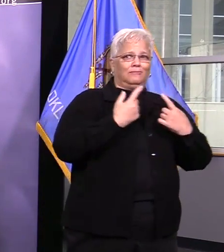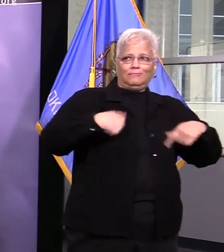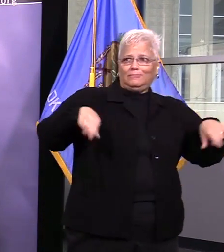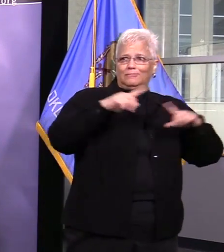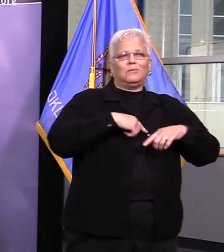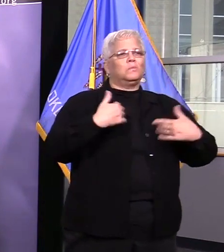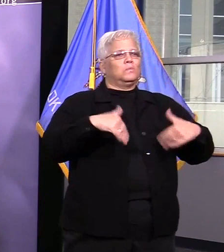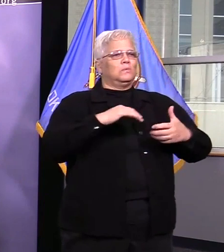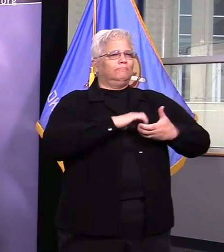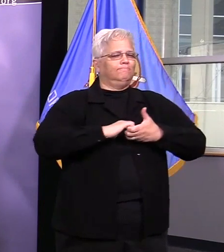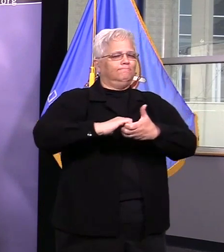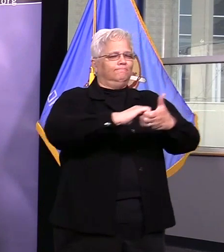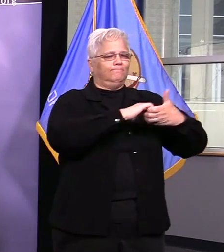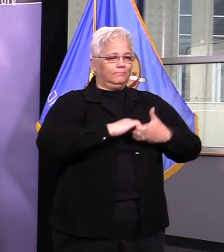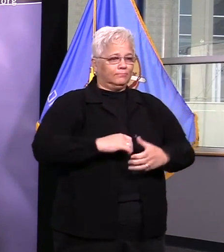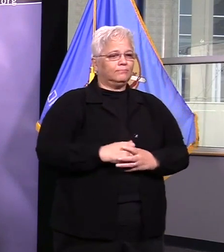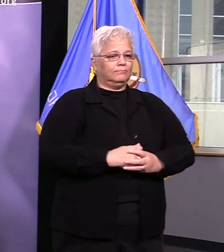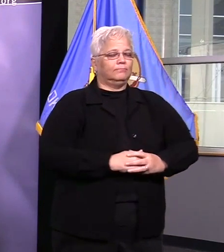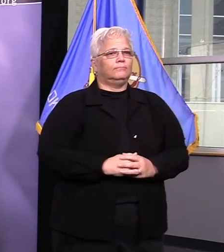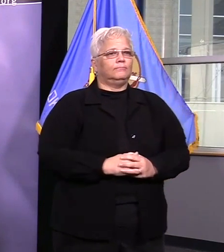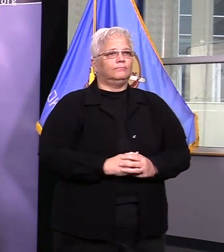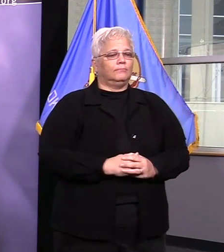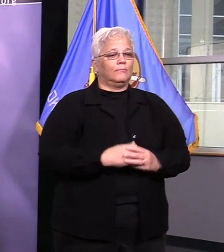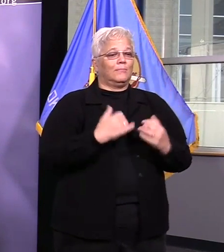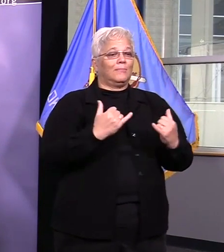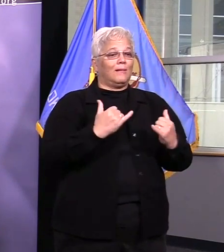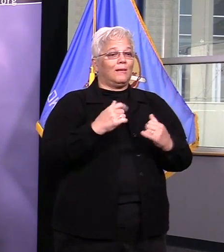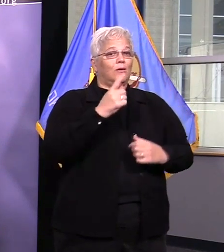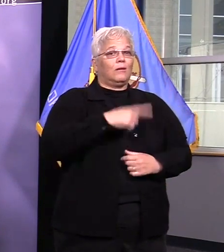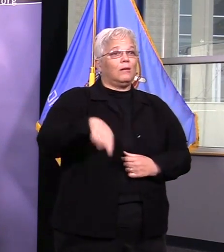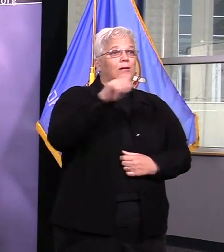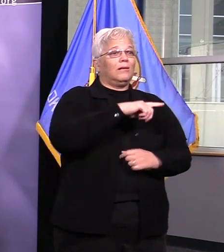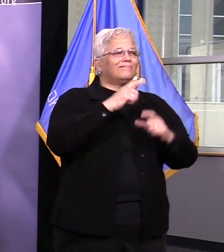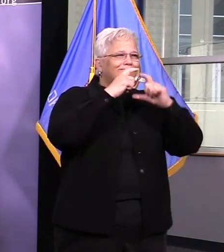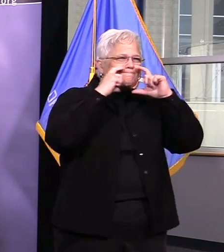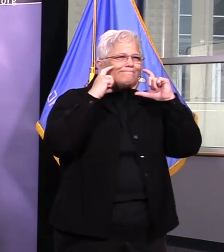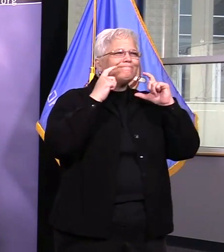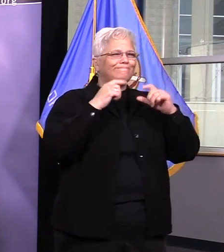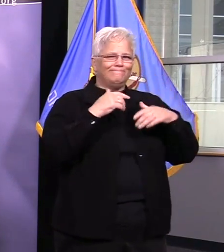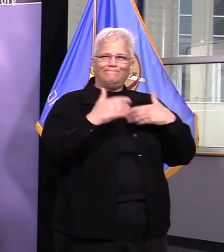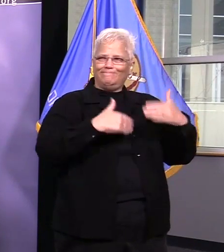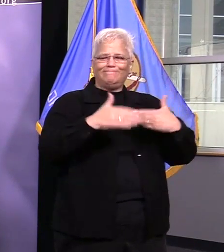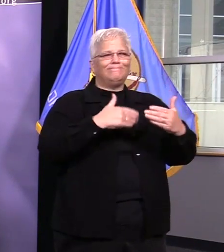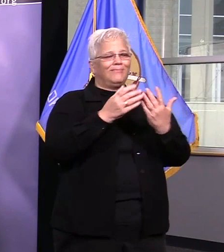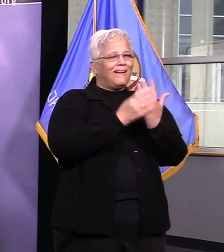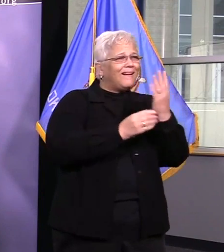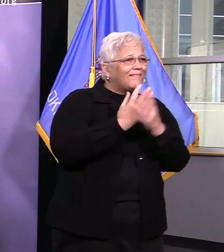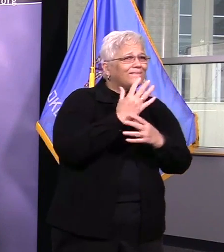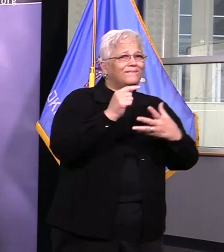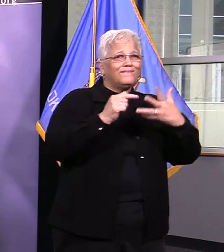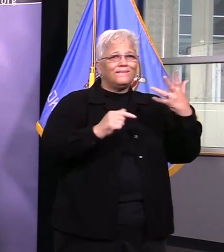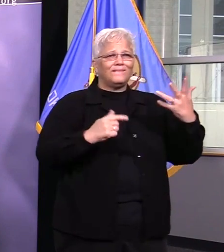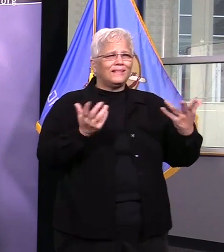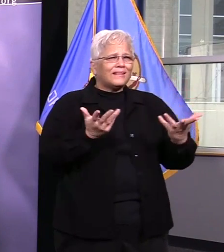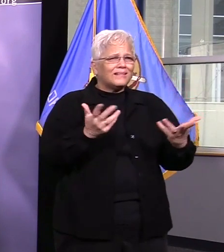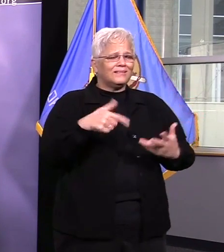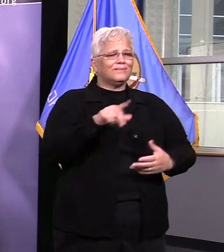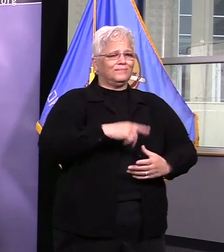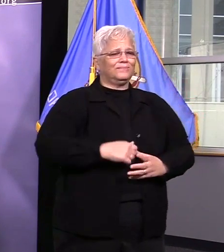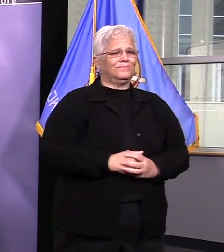system. If you are business interested in contributing items like gloves, N95 masks or other supplies, please visit